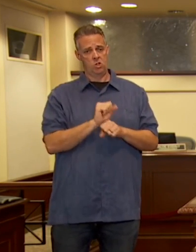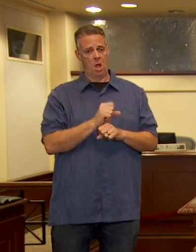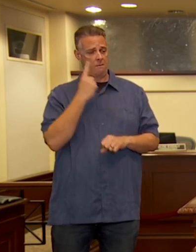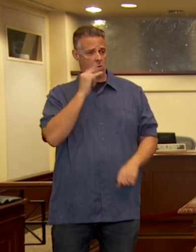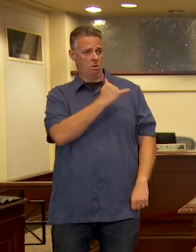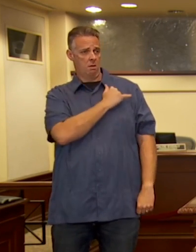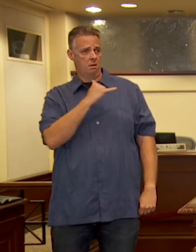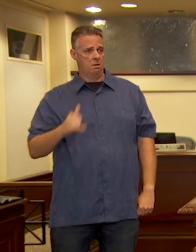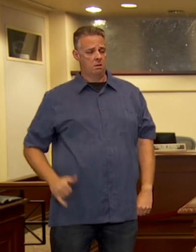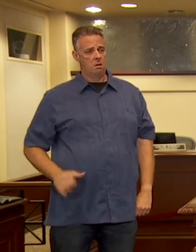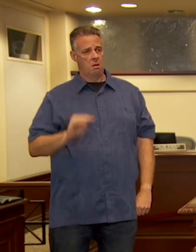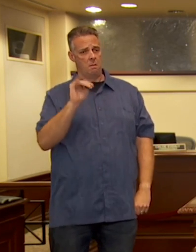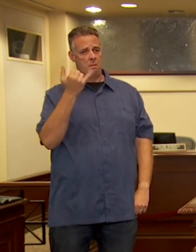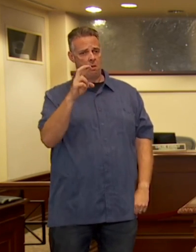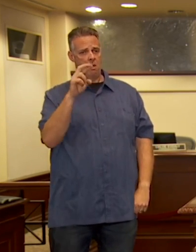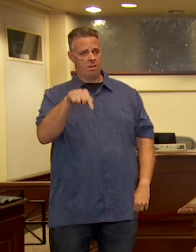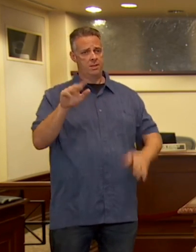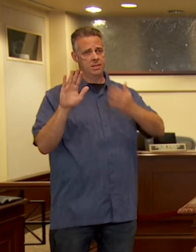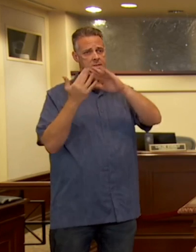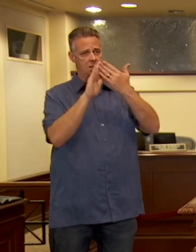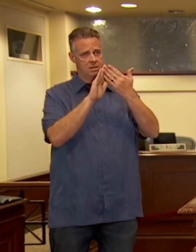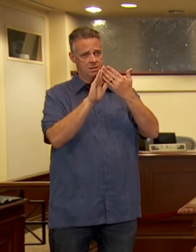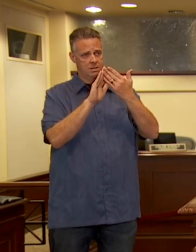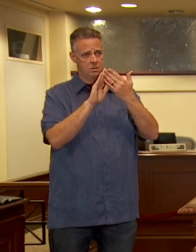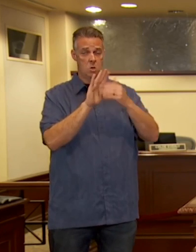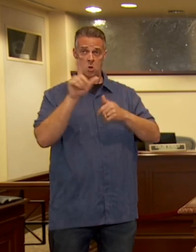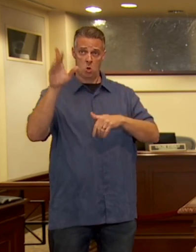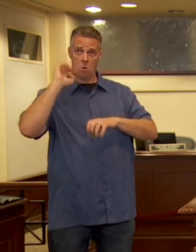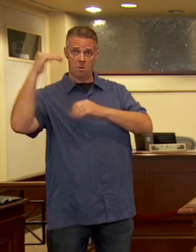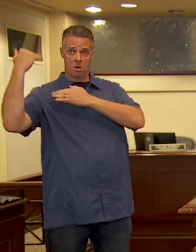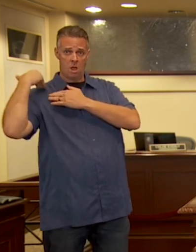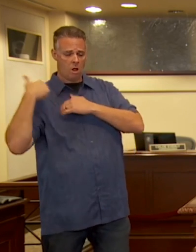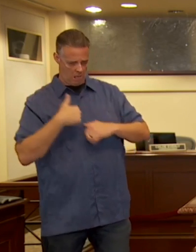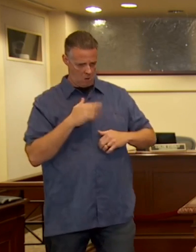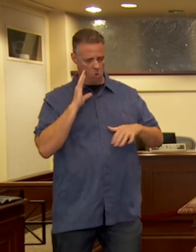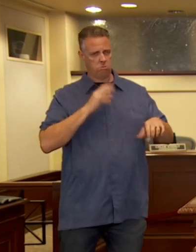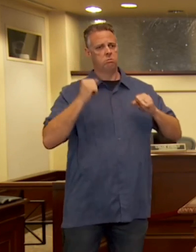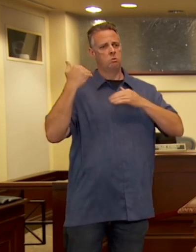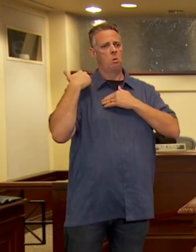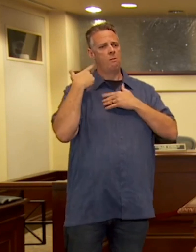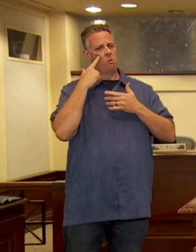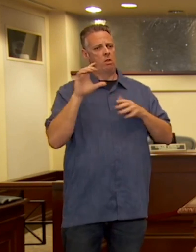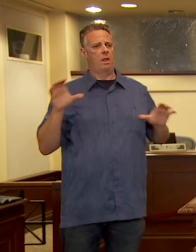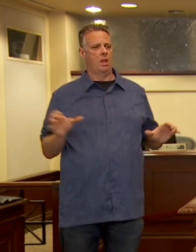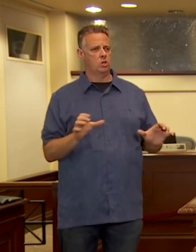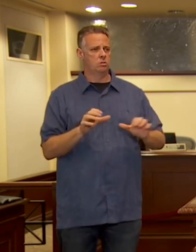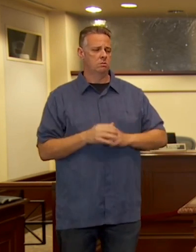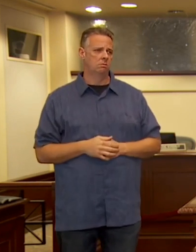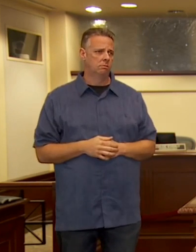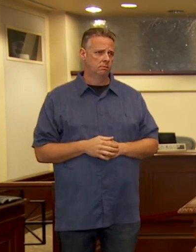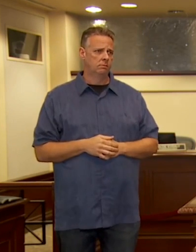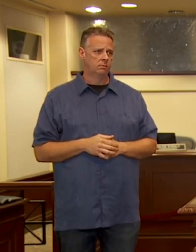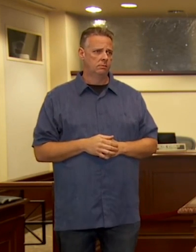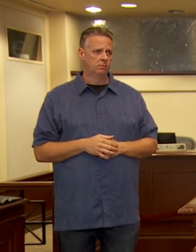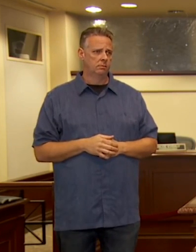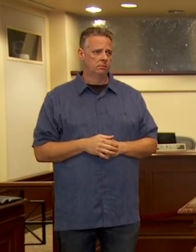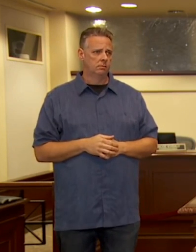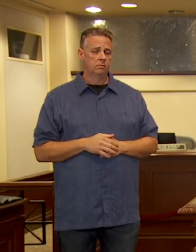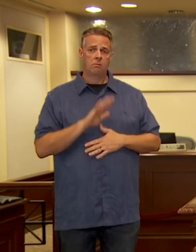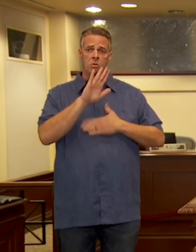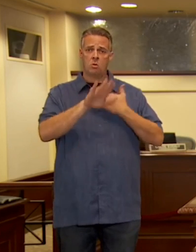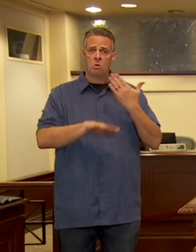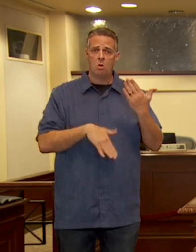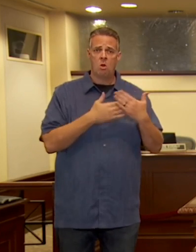city. And we will both be held accountable as we should. I'm also calling out every